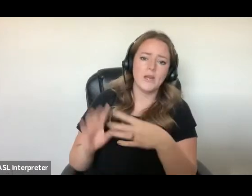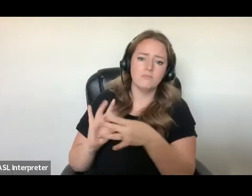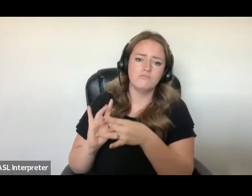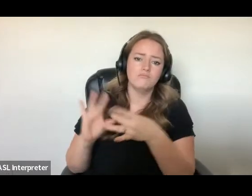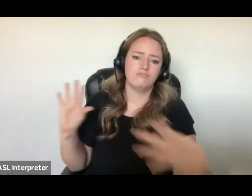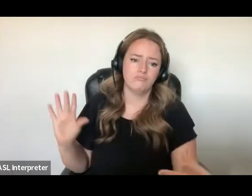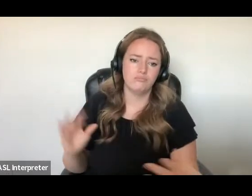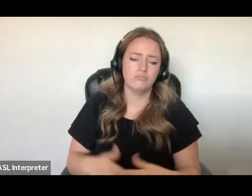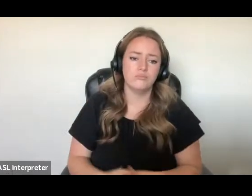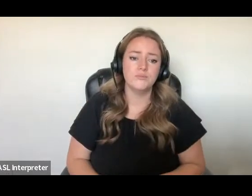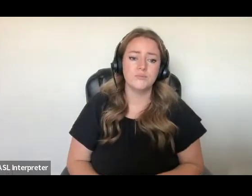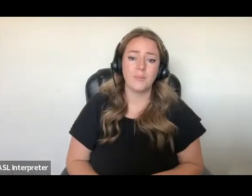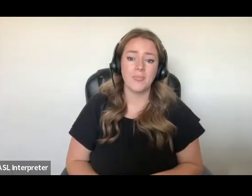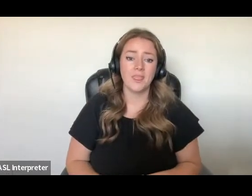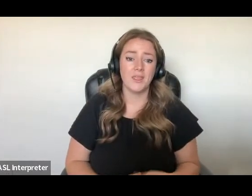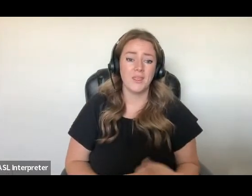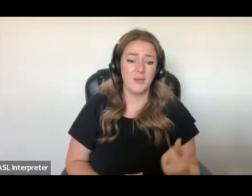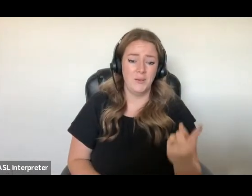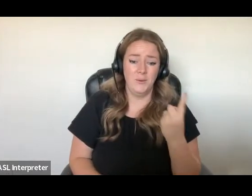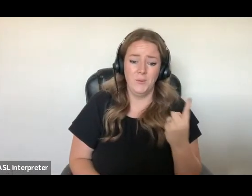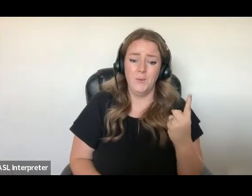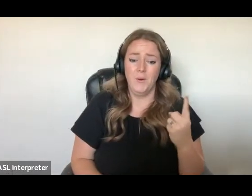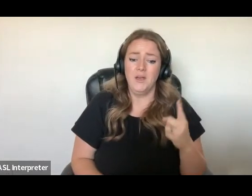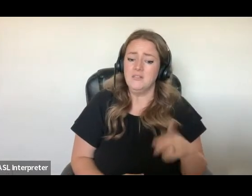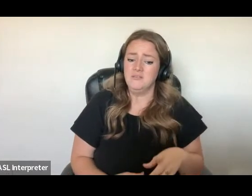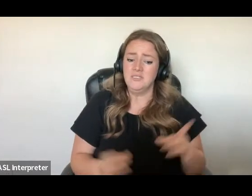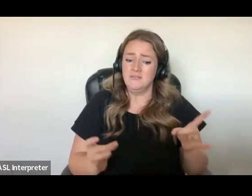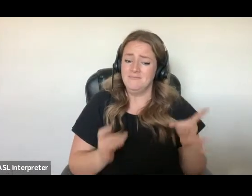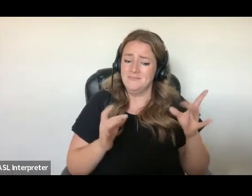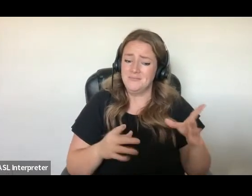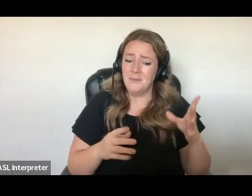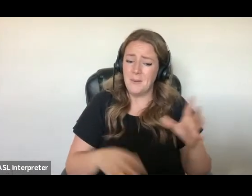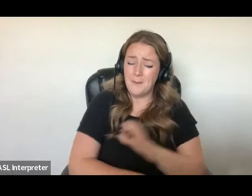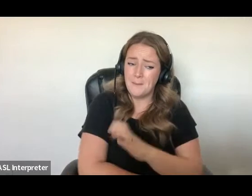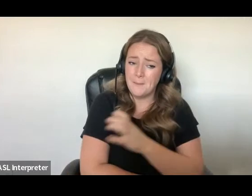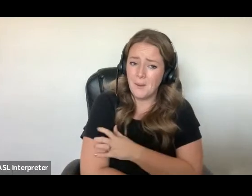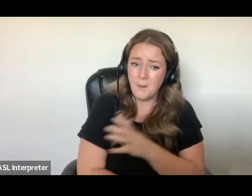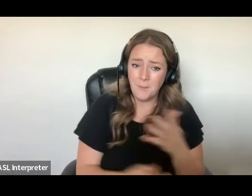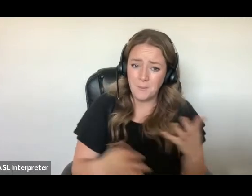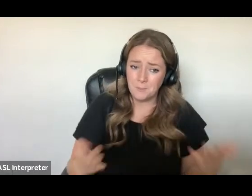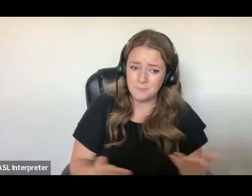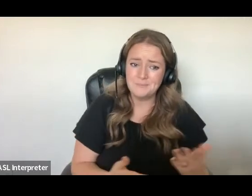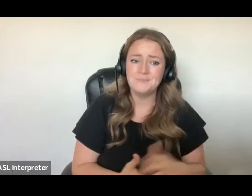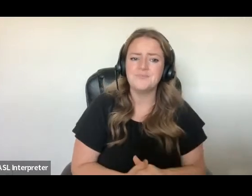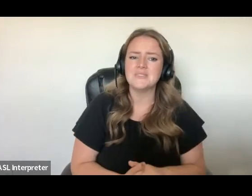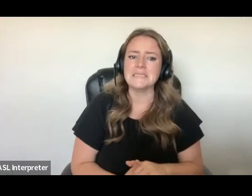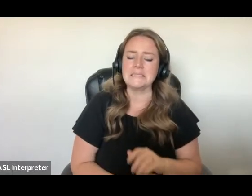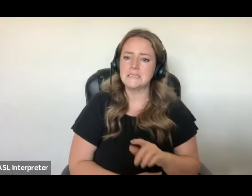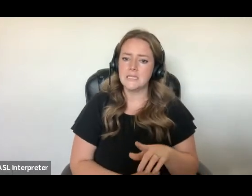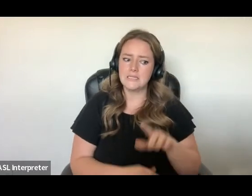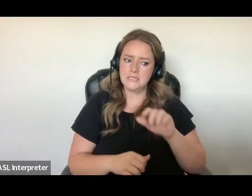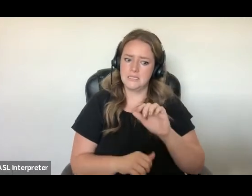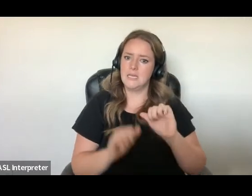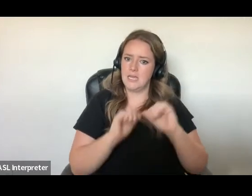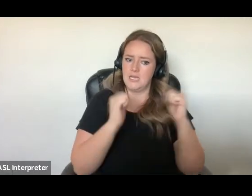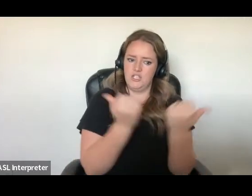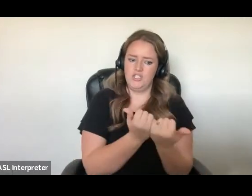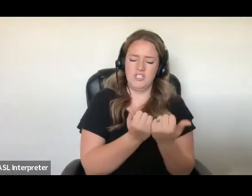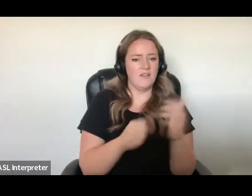consequential powers within the immigration detention system is that the agency has full authority over where people are